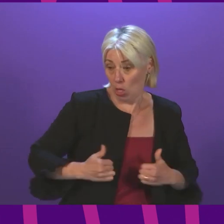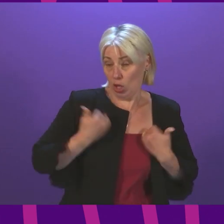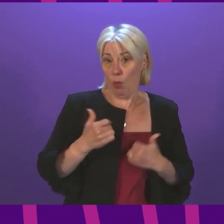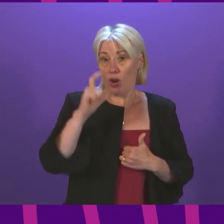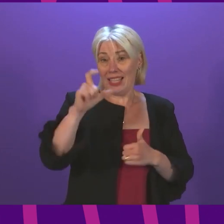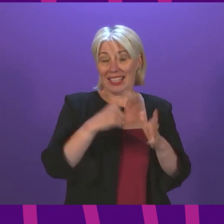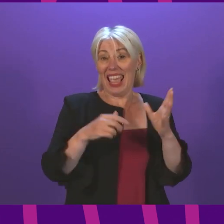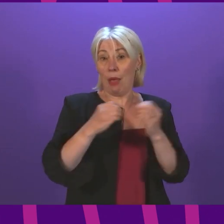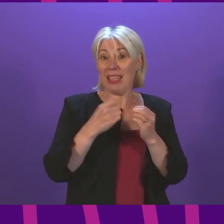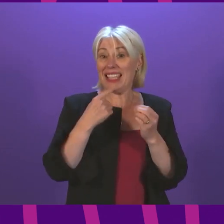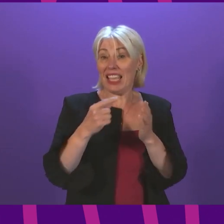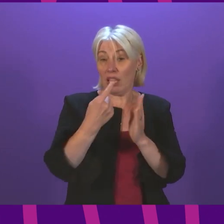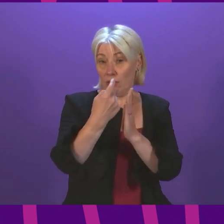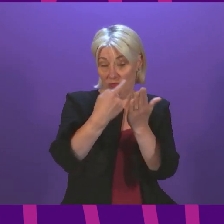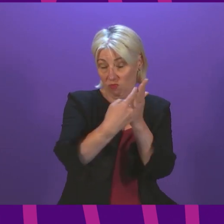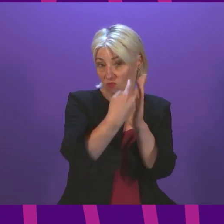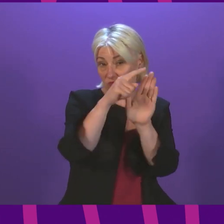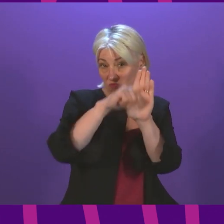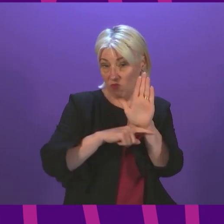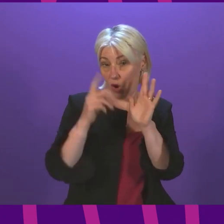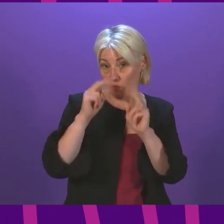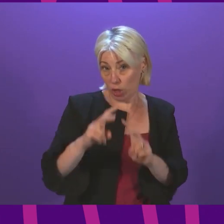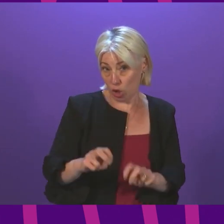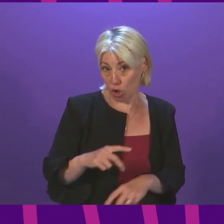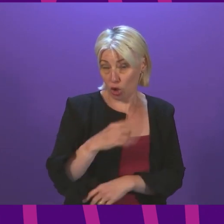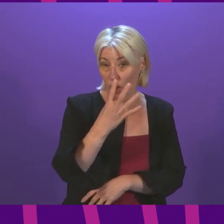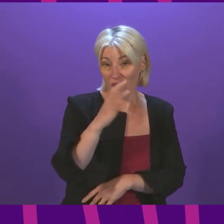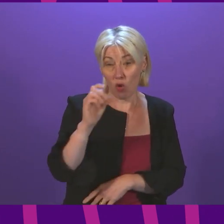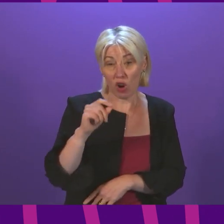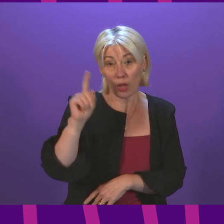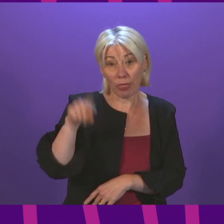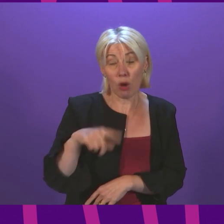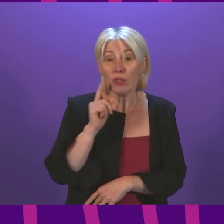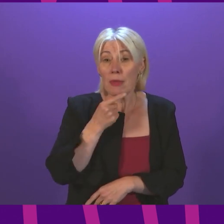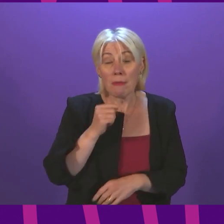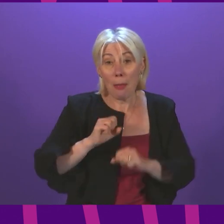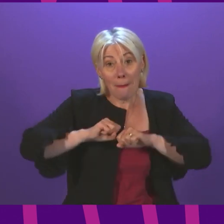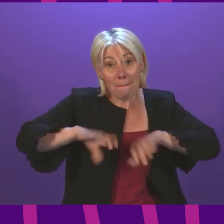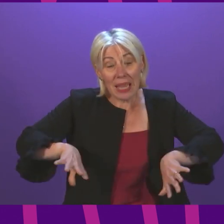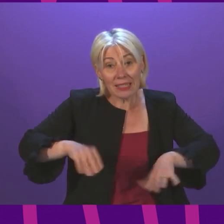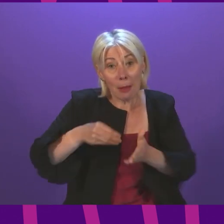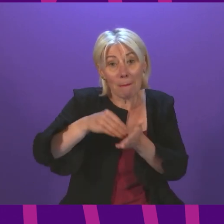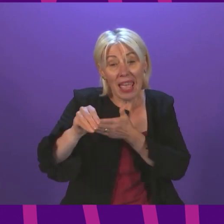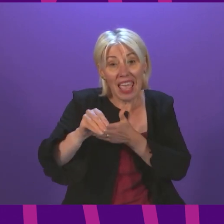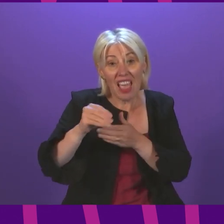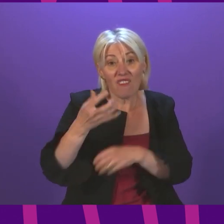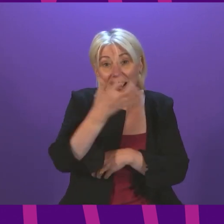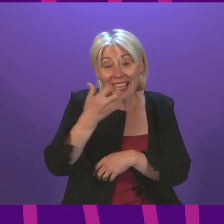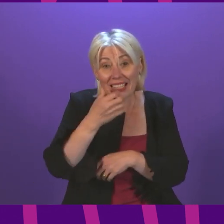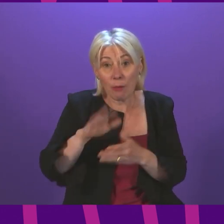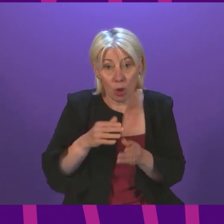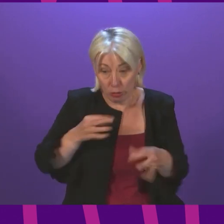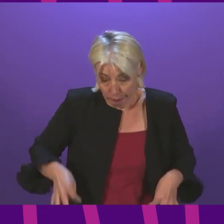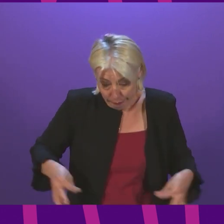Scotland published research showing that nearly 400,000 people have already missed an energy payment because they found themselves short of money.